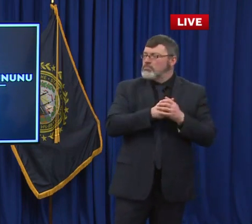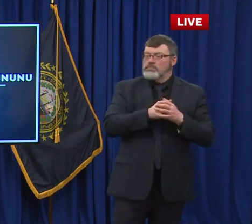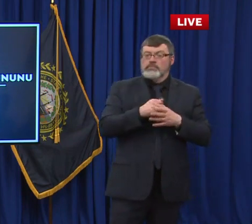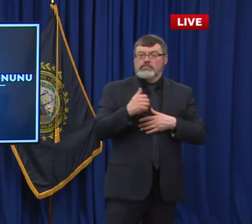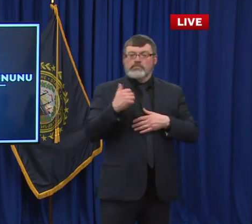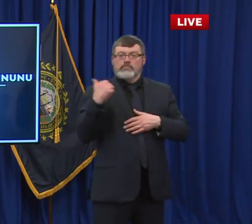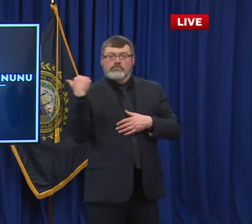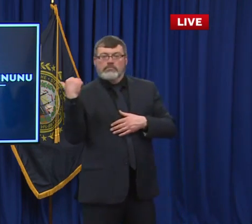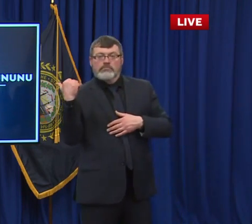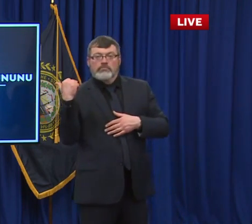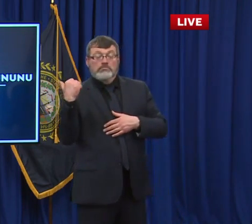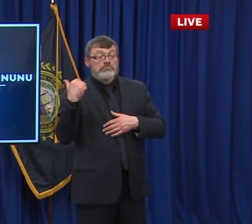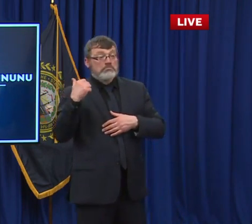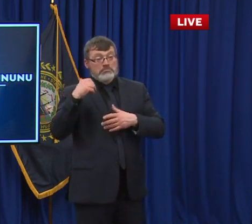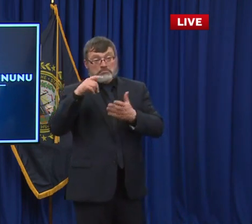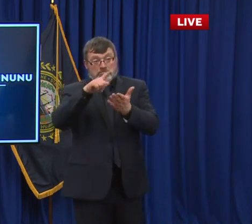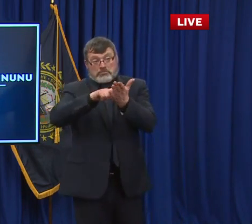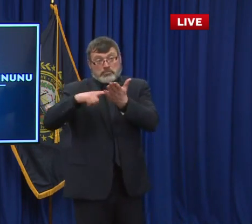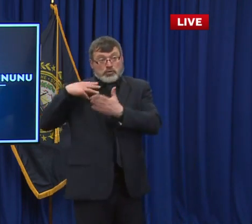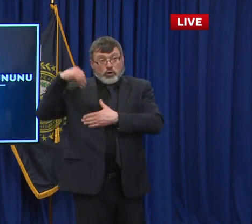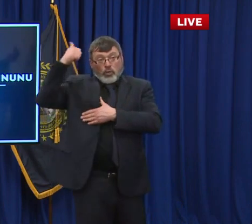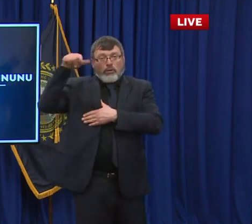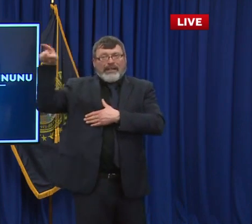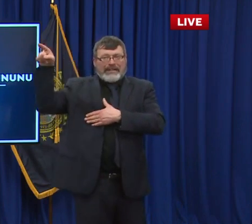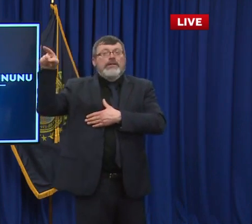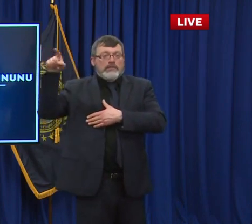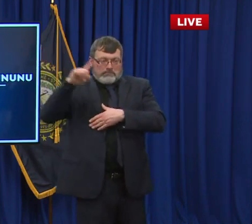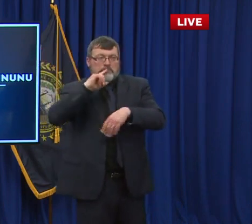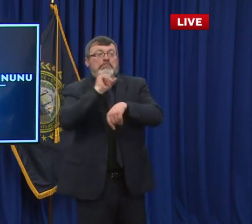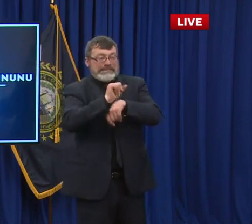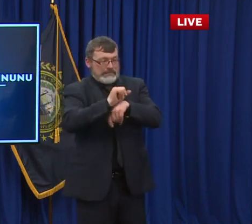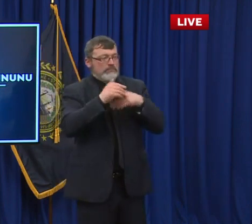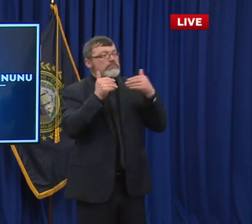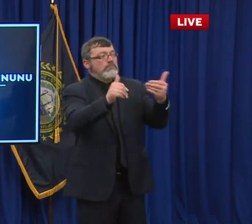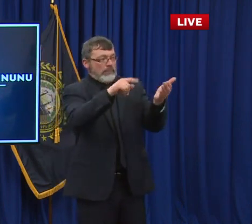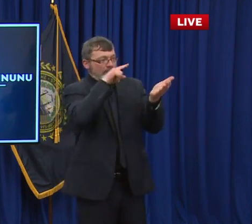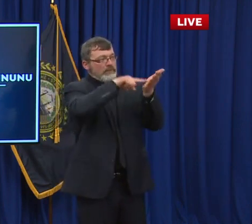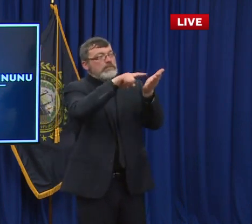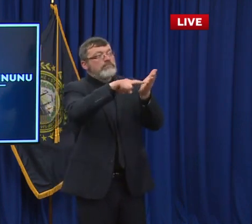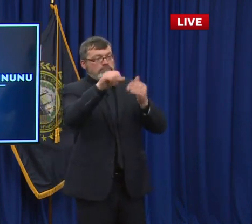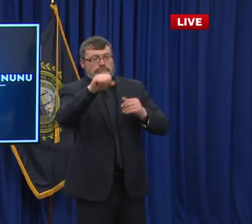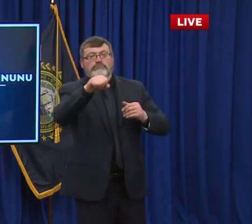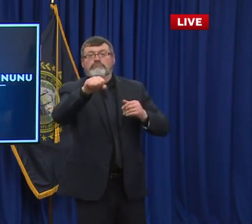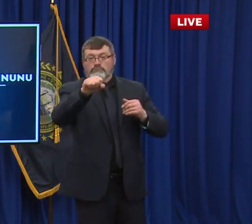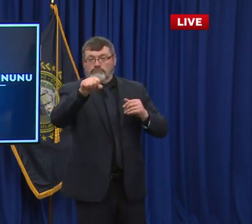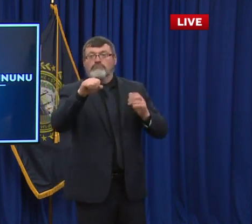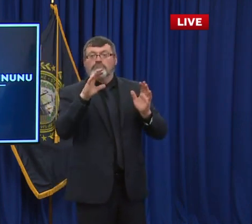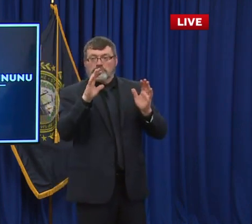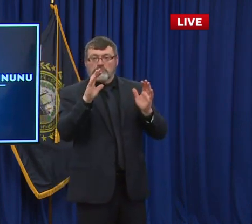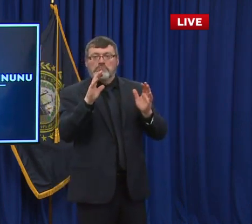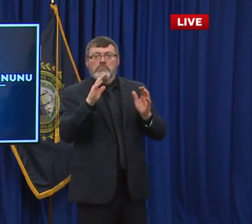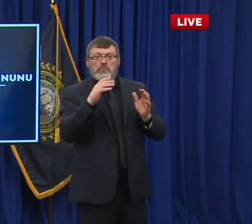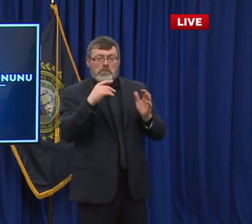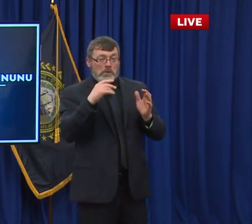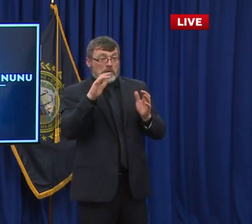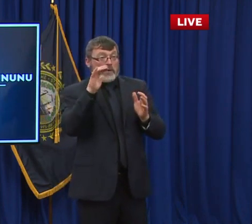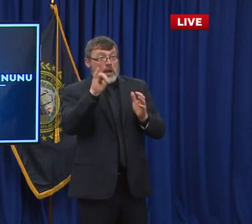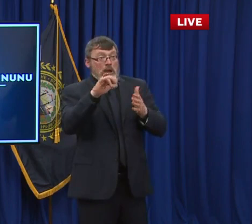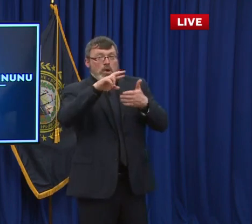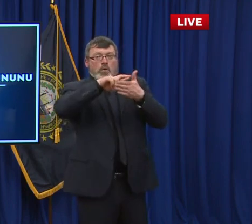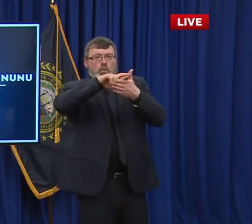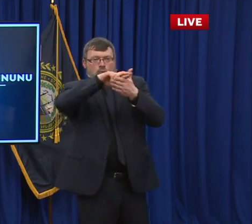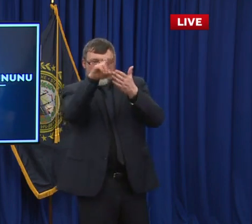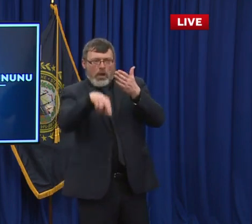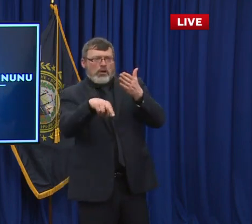That's underway, and we should have kind of their internal review of what happened and why in the short term. I know there's a bill being discussed